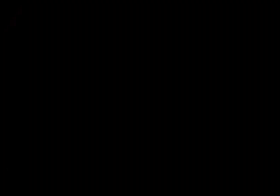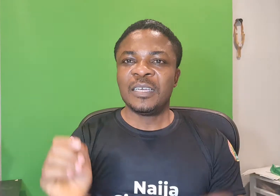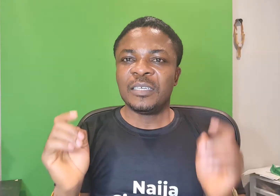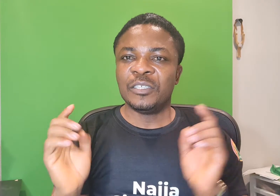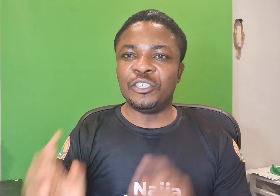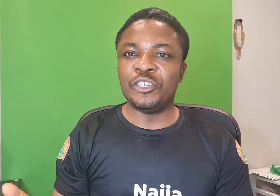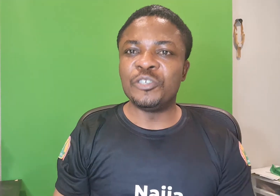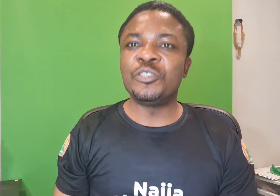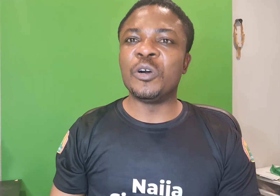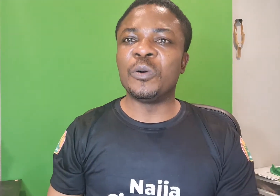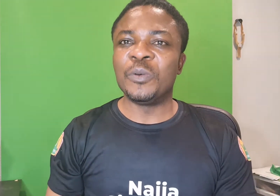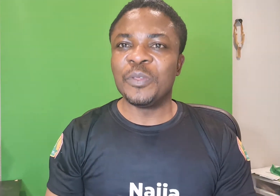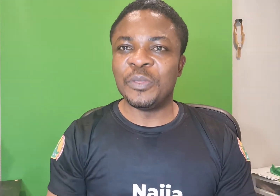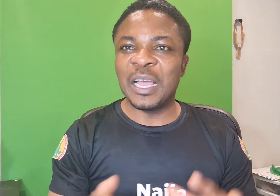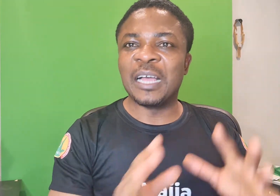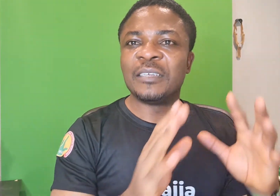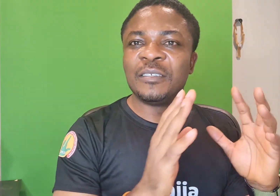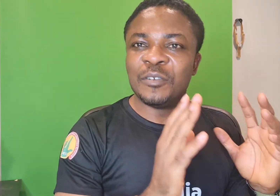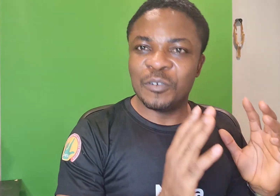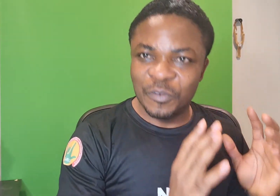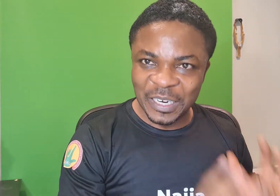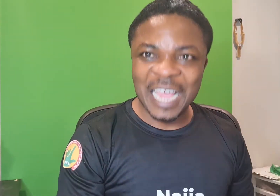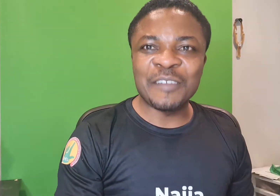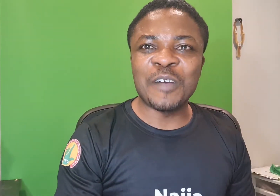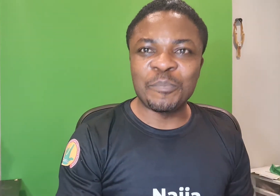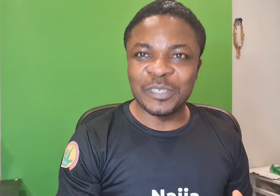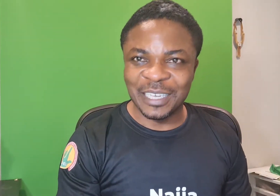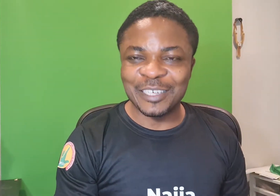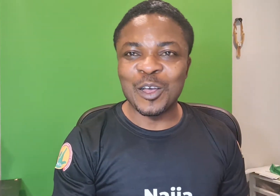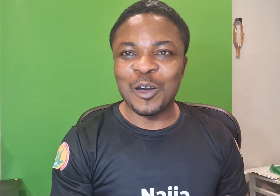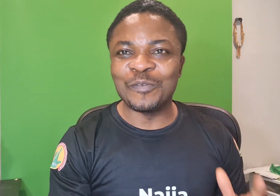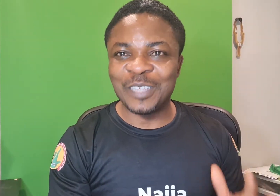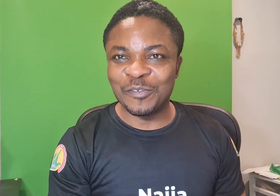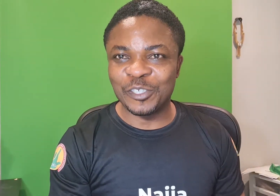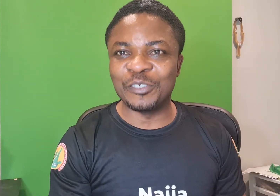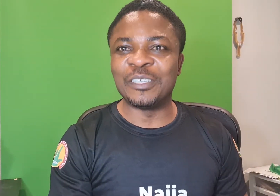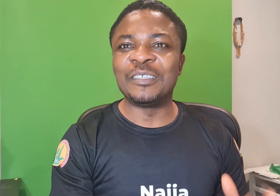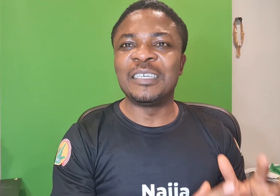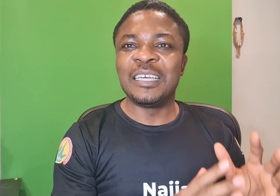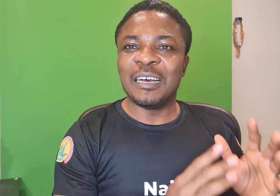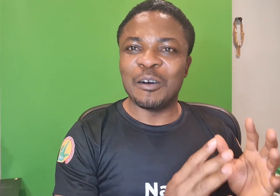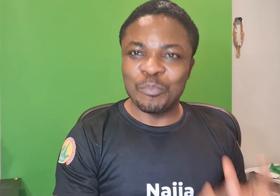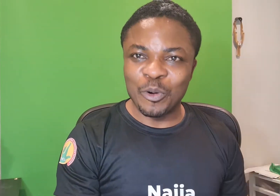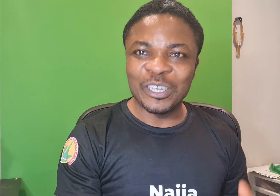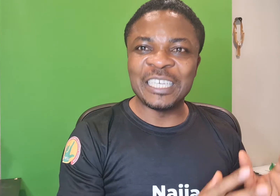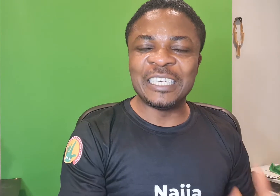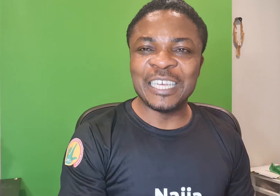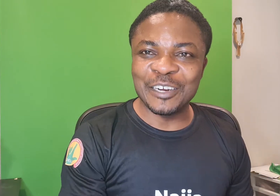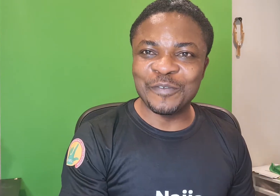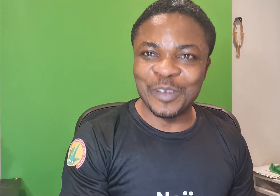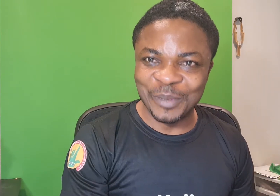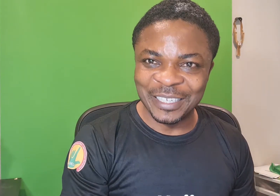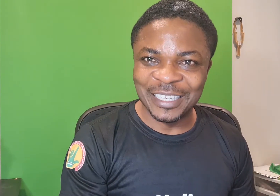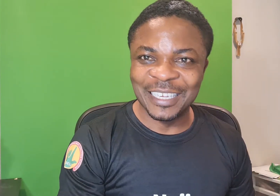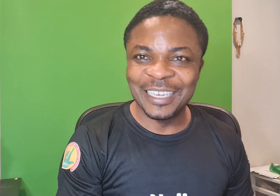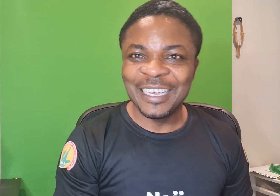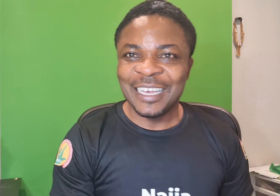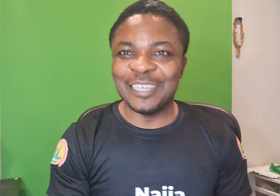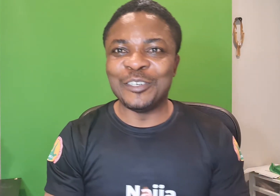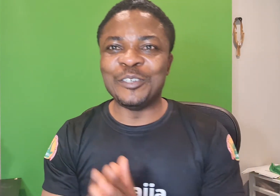Do you know that over 95% of deaf children are born in hearing families and do